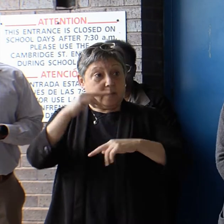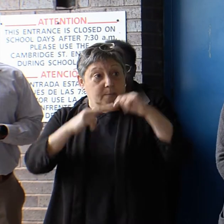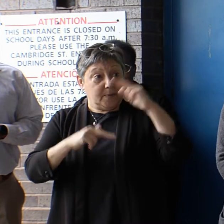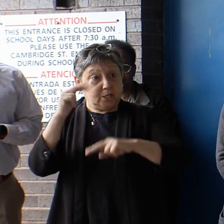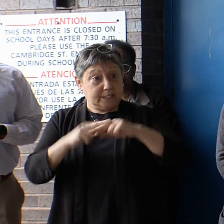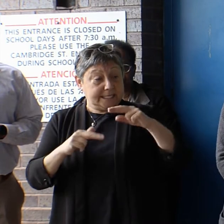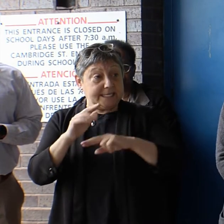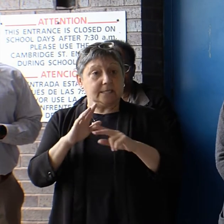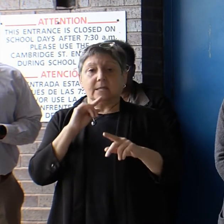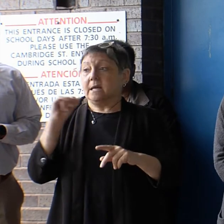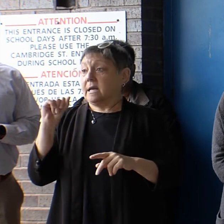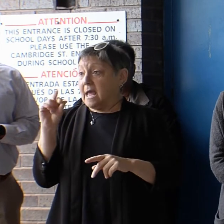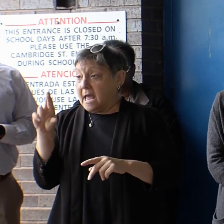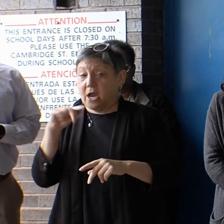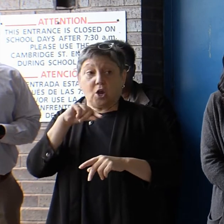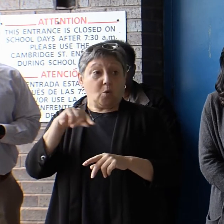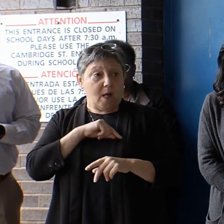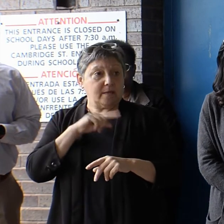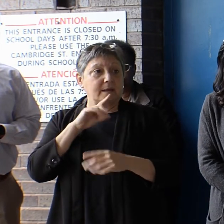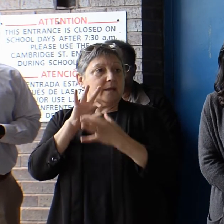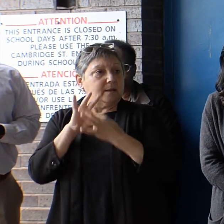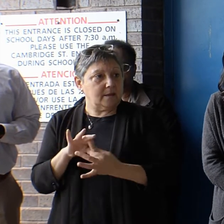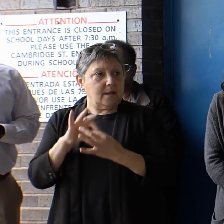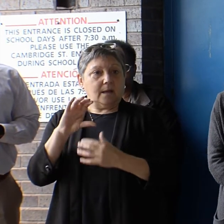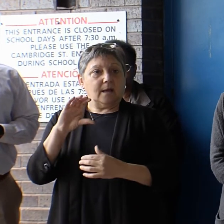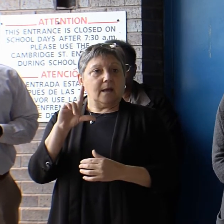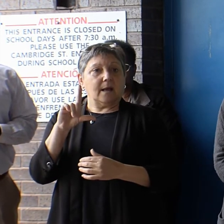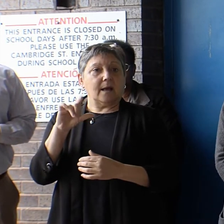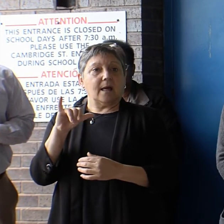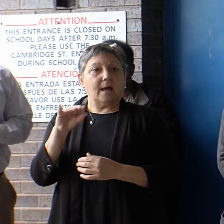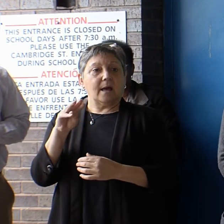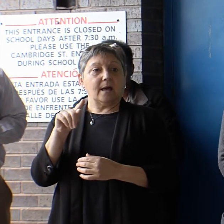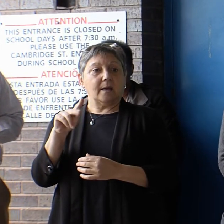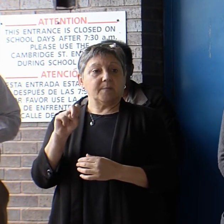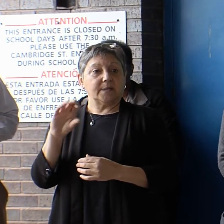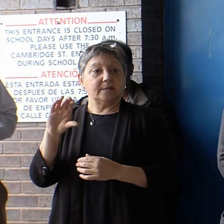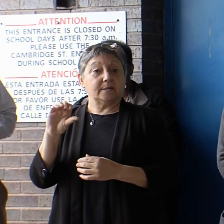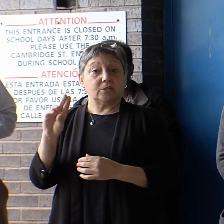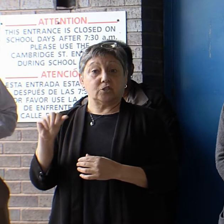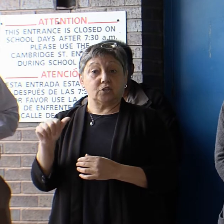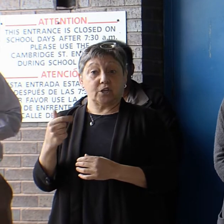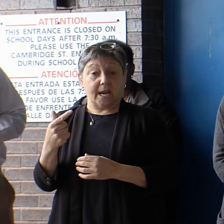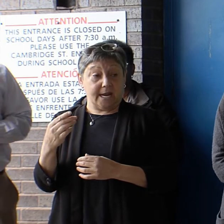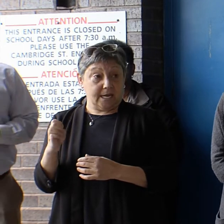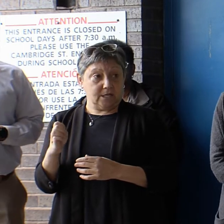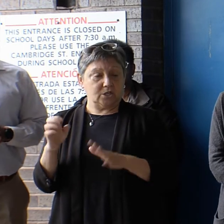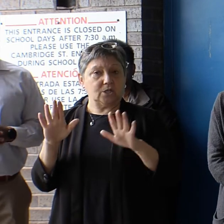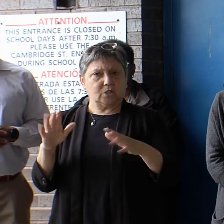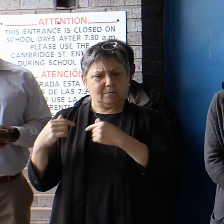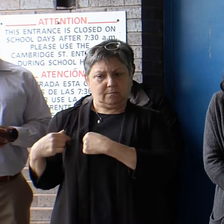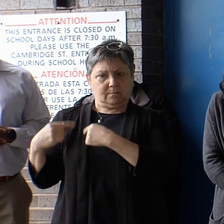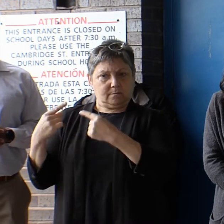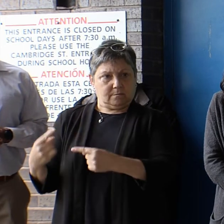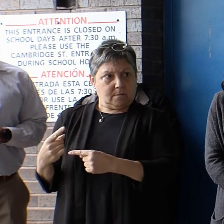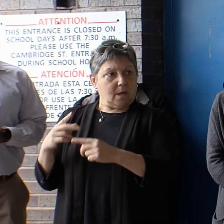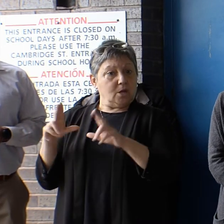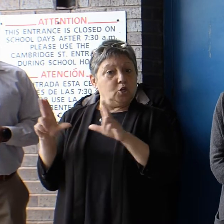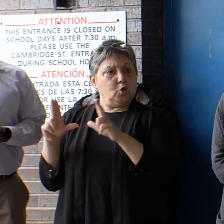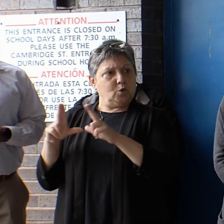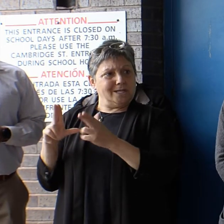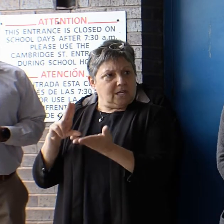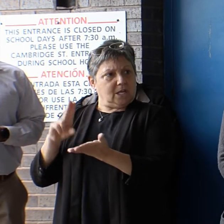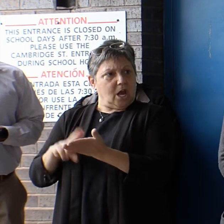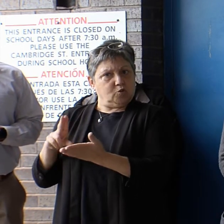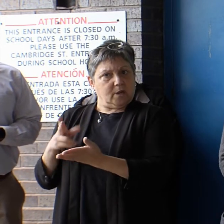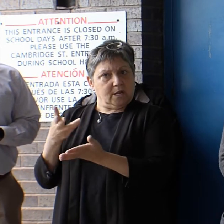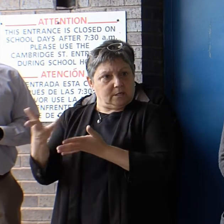both air quality and climate change. And over the last year, we've been negotiating our updated union contract with the district. And one of our main